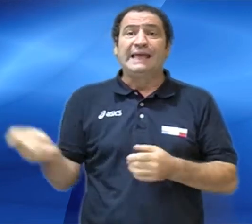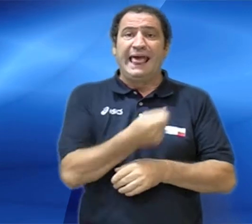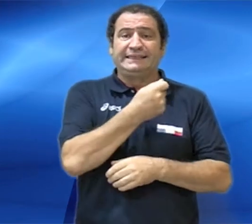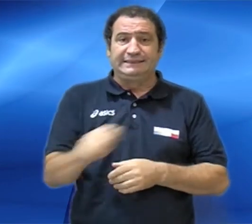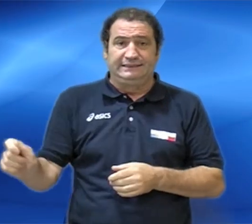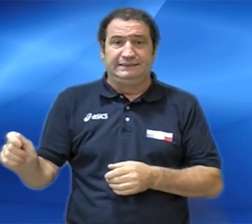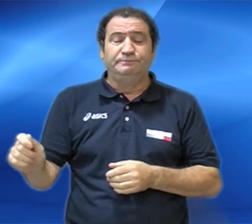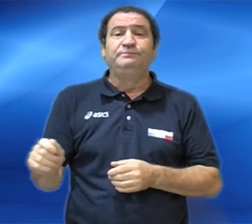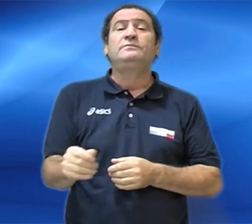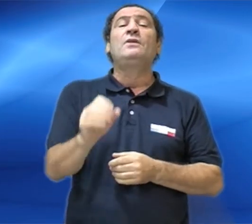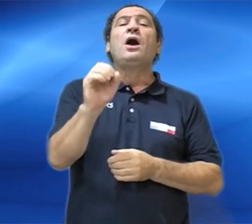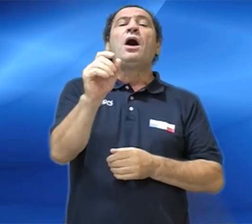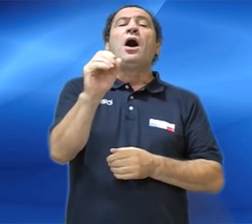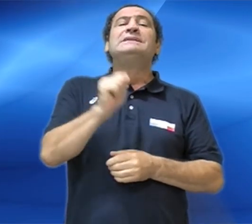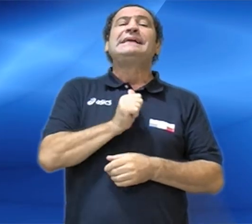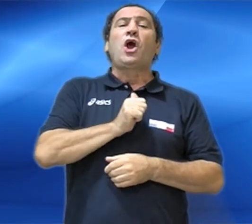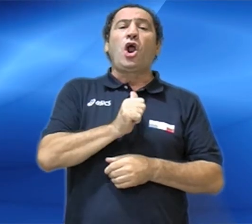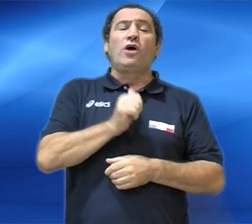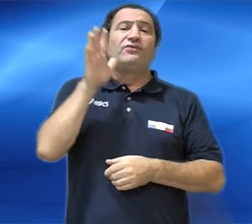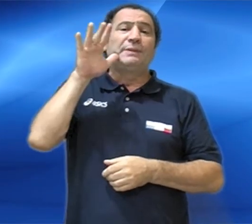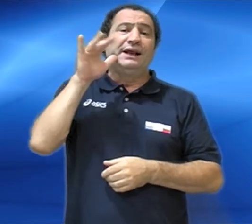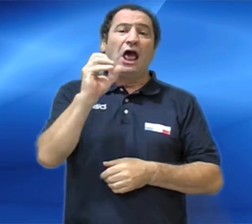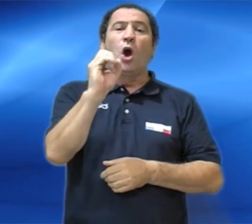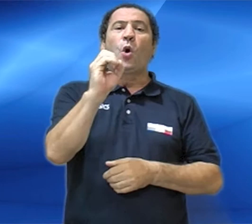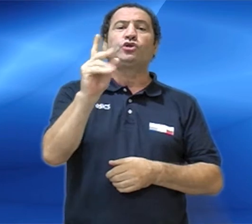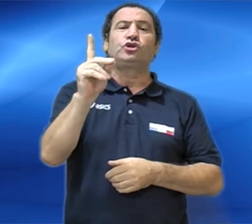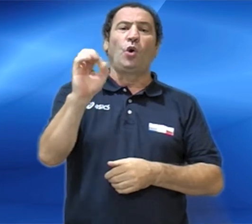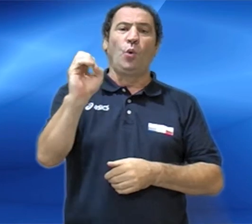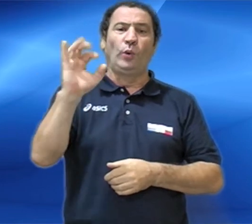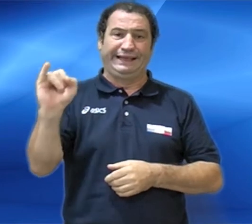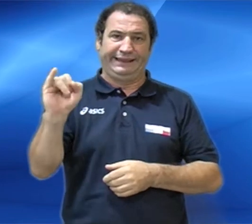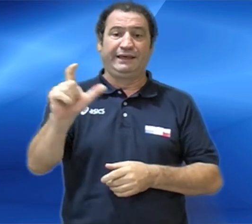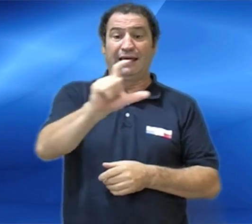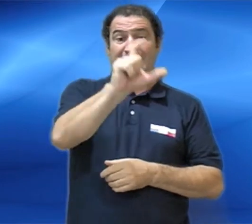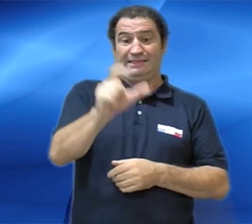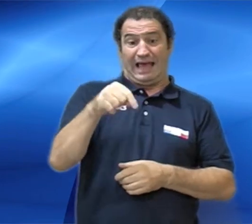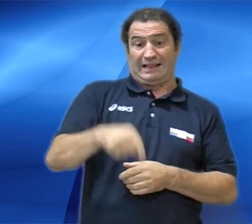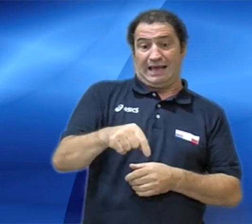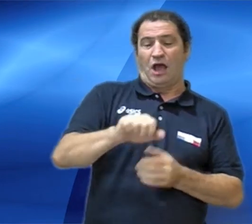It's... ... ... ... ... ... ... ... ...